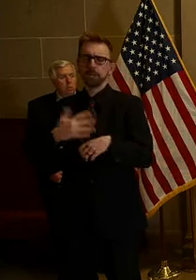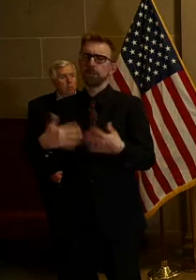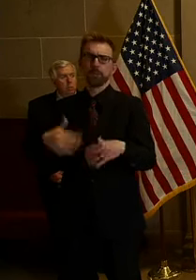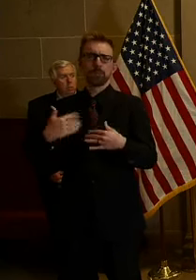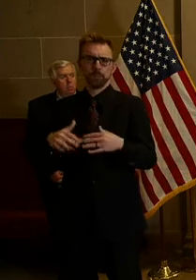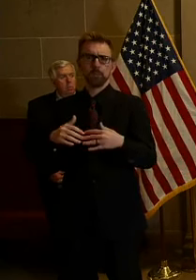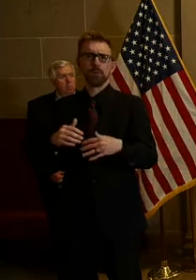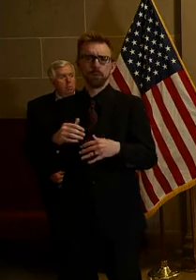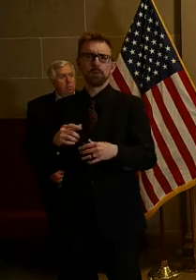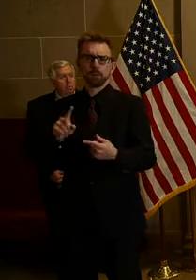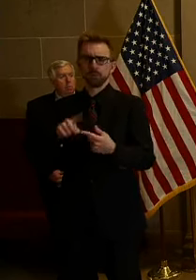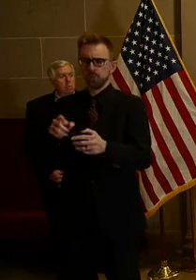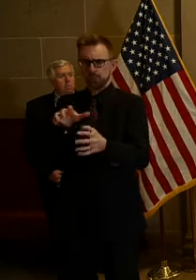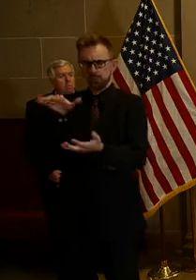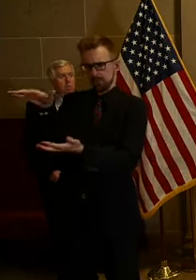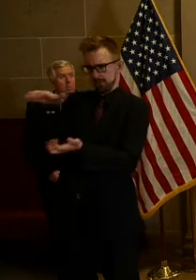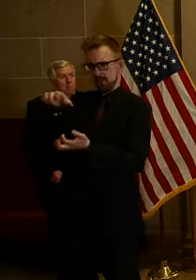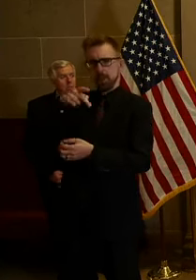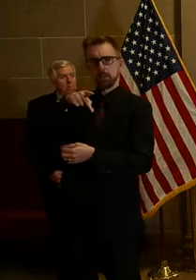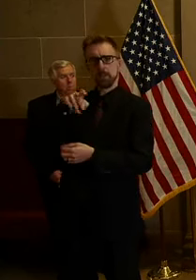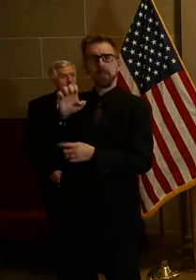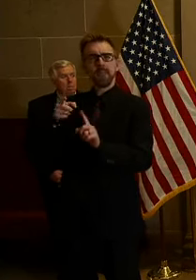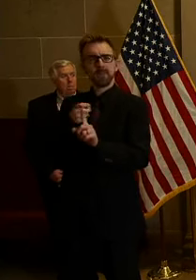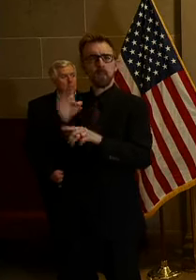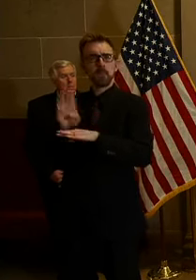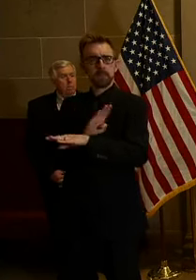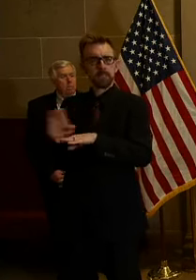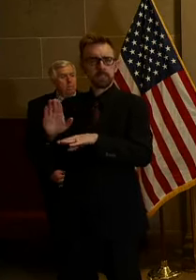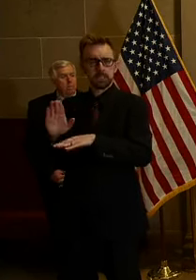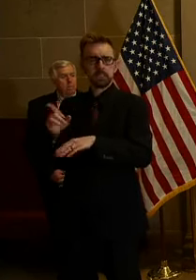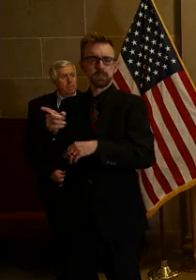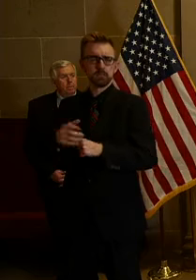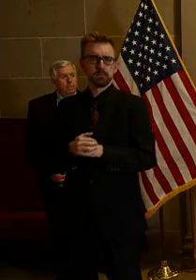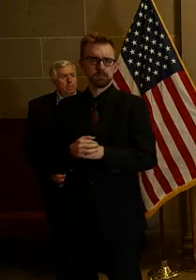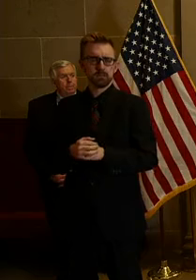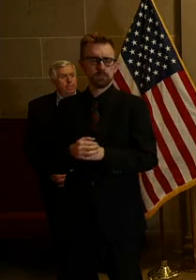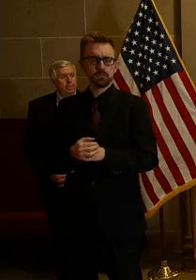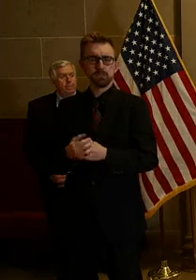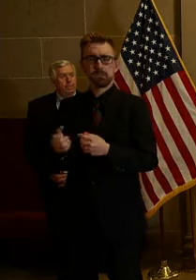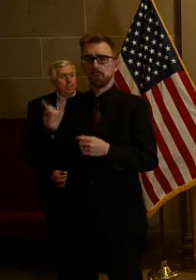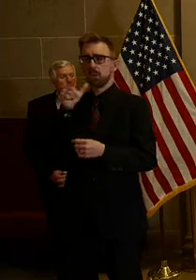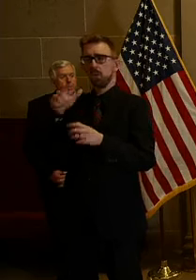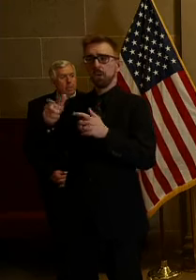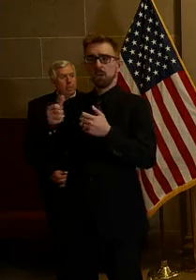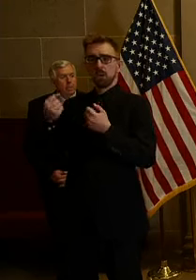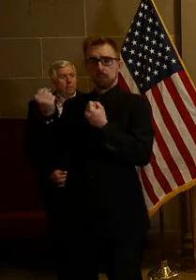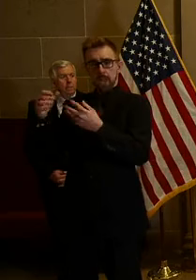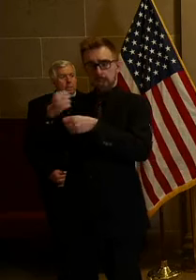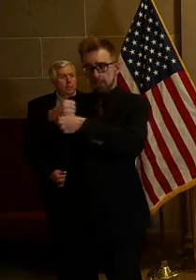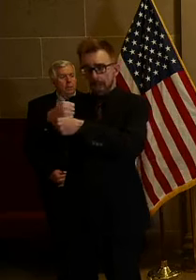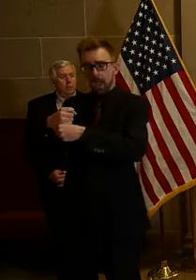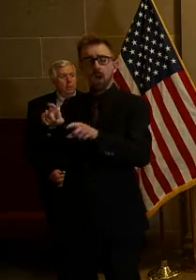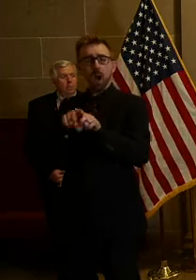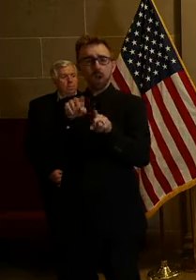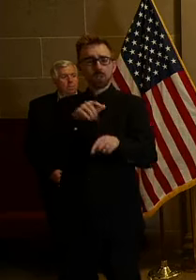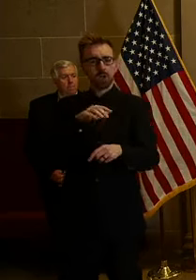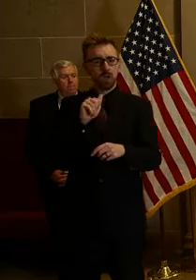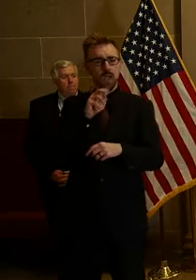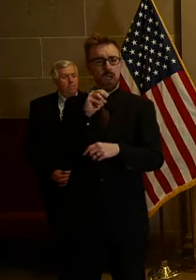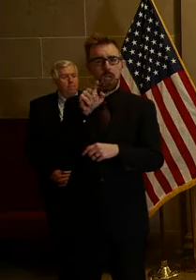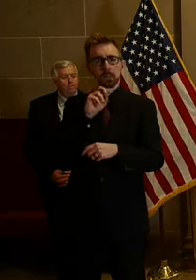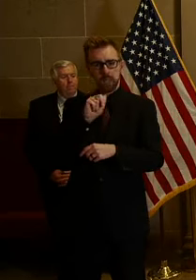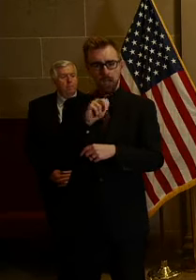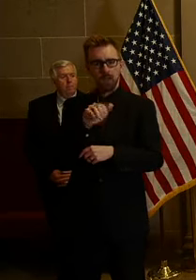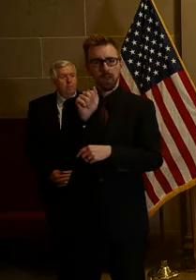acquire PPE from commercial markets from major suppliers to vendors on Amazon. As of one hour